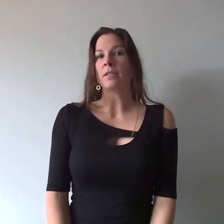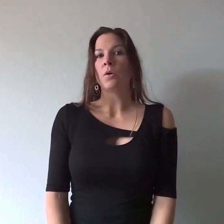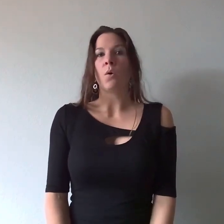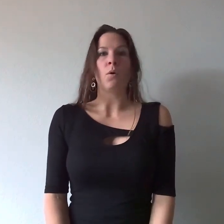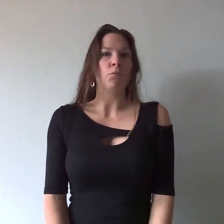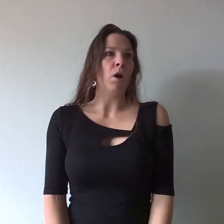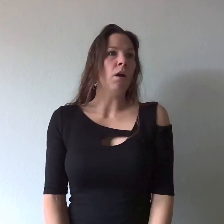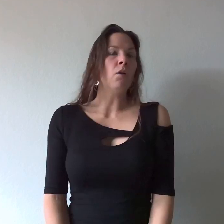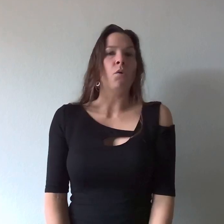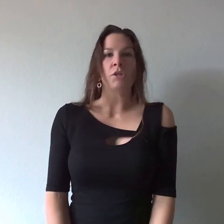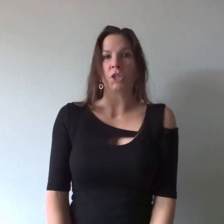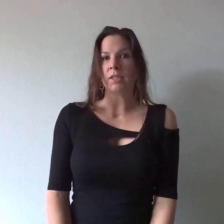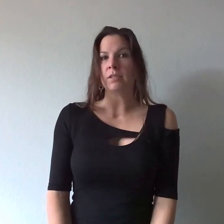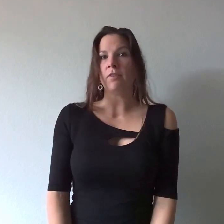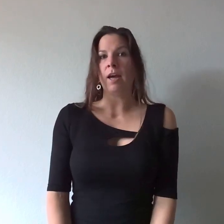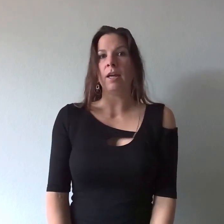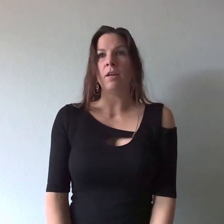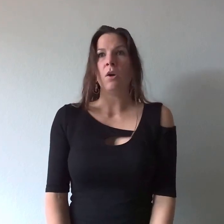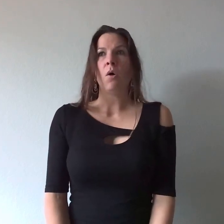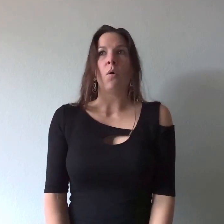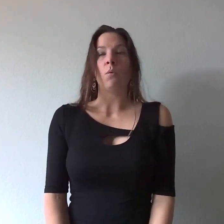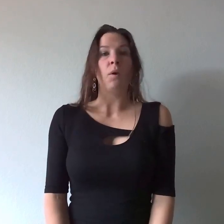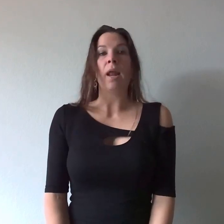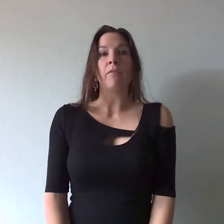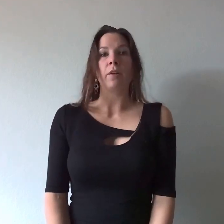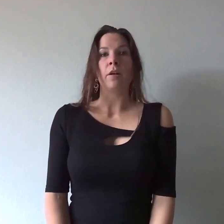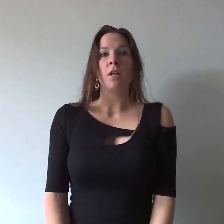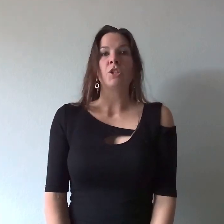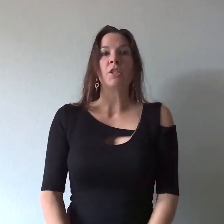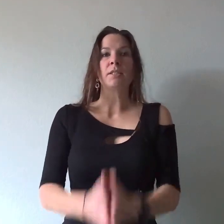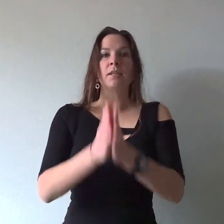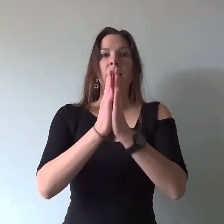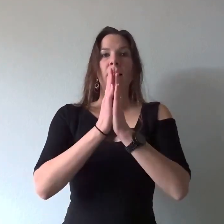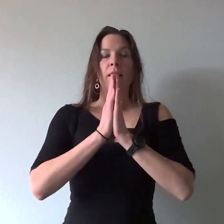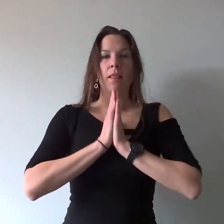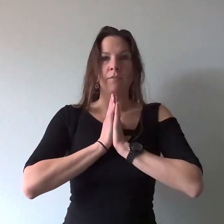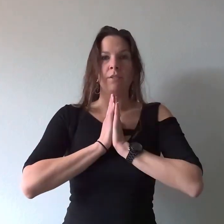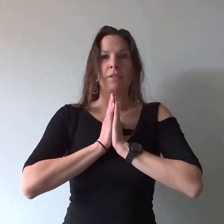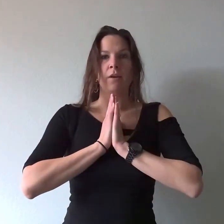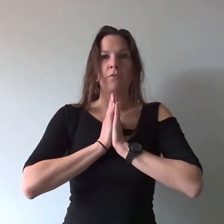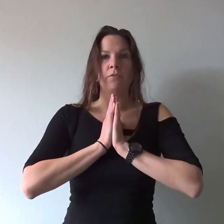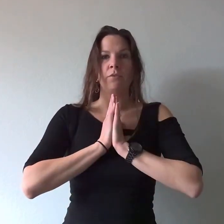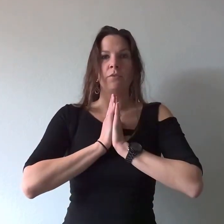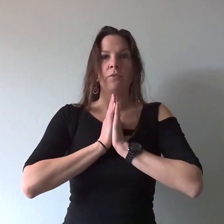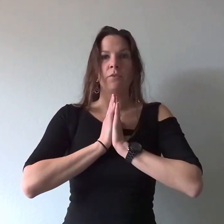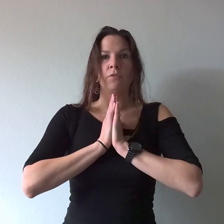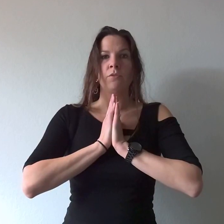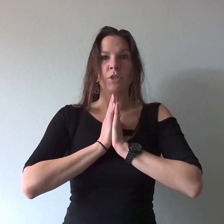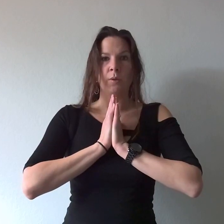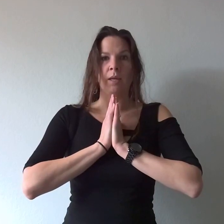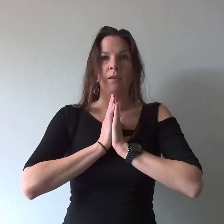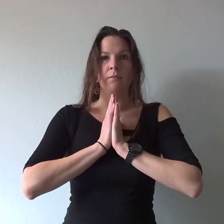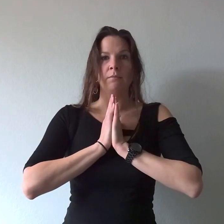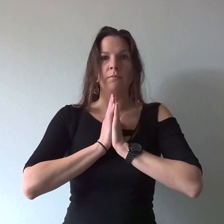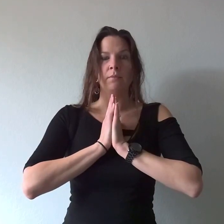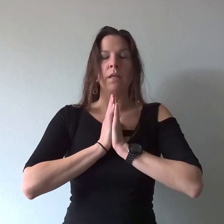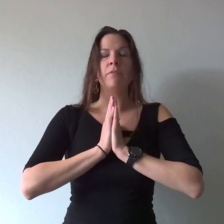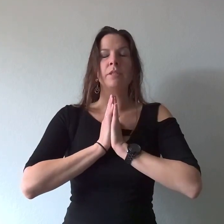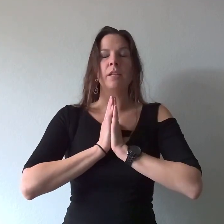or wrong or justified or whatever just love yourself for doing it love yourself